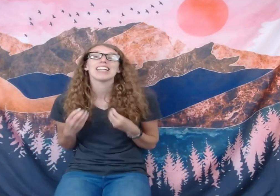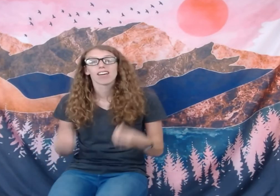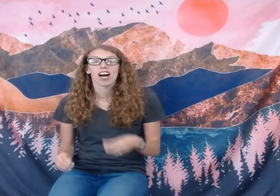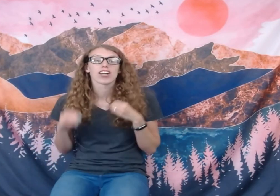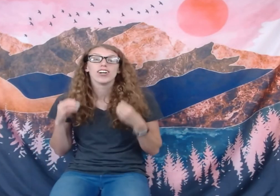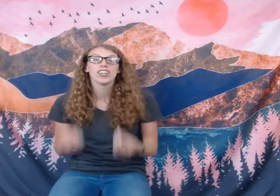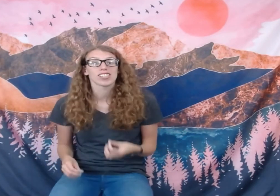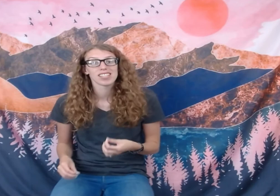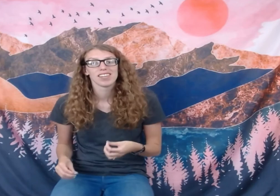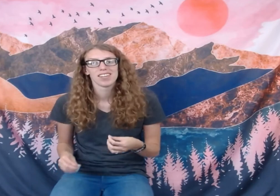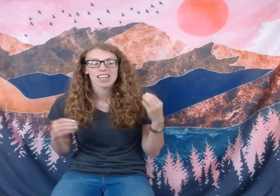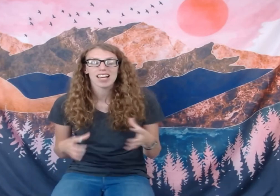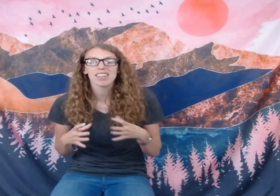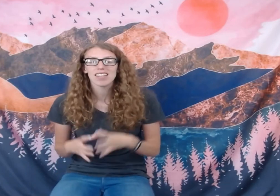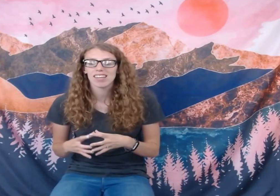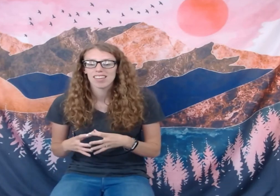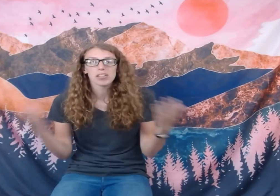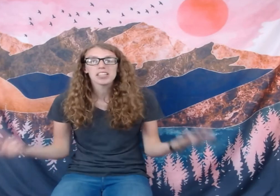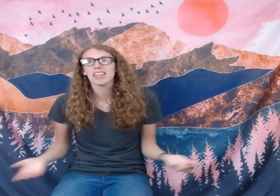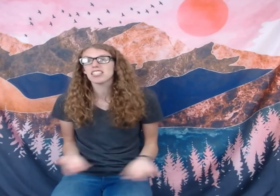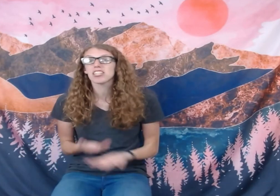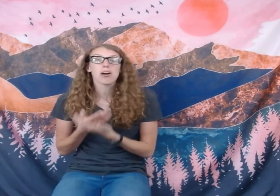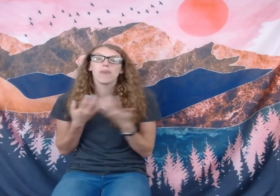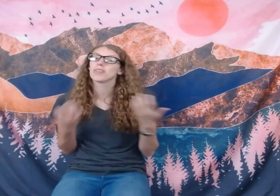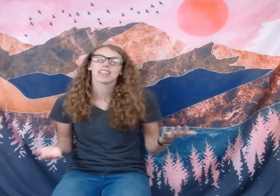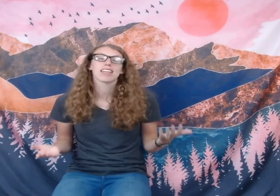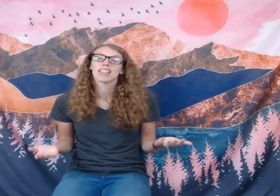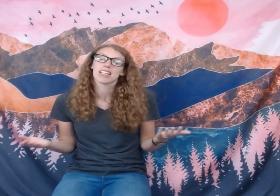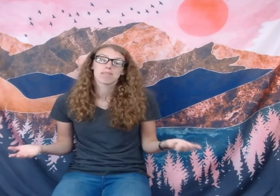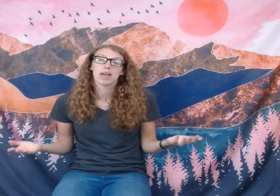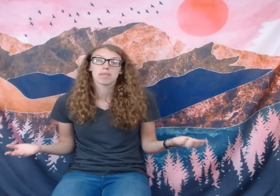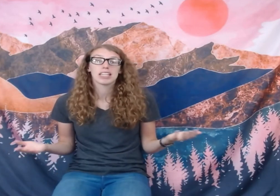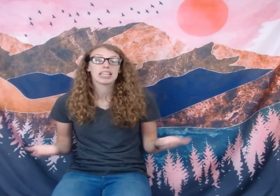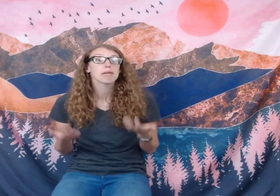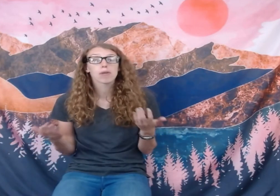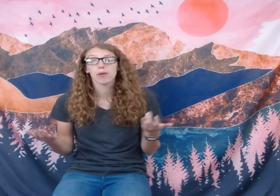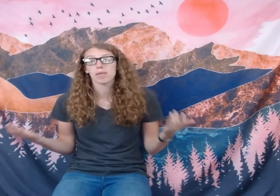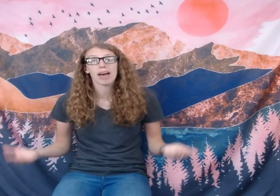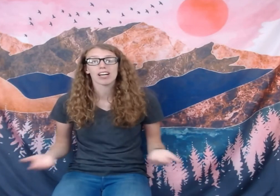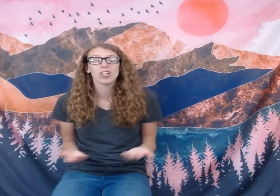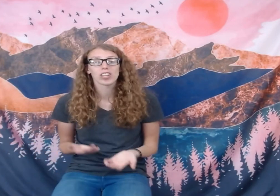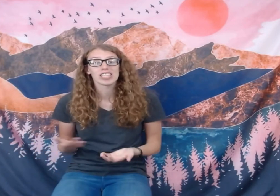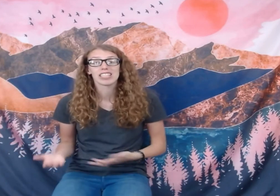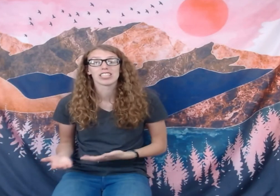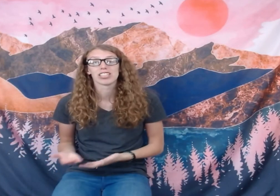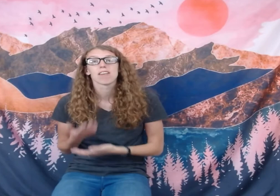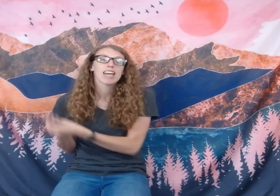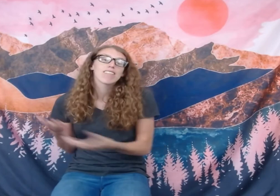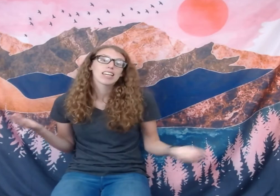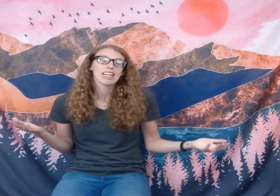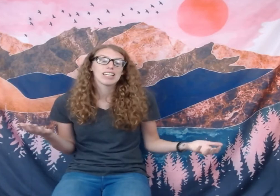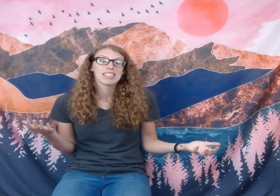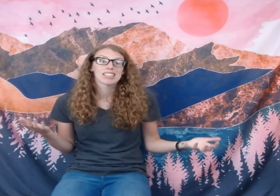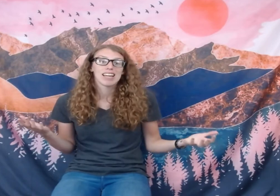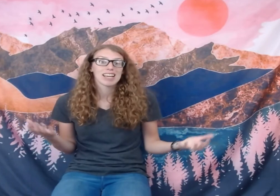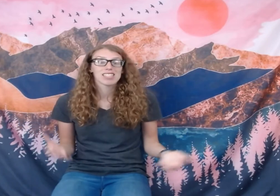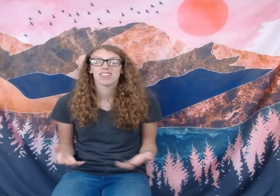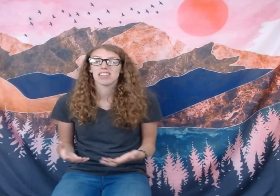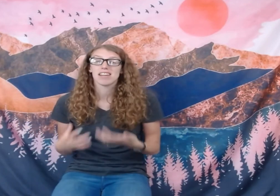got hooked. And I think really that's the only thing that has made me keep going back all these years. Caving is an activity that